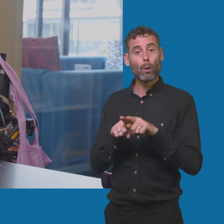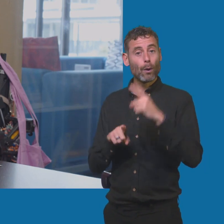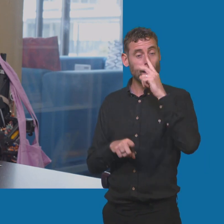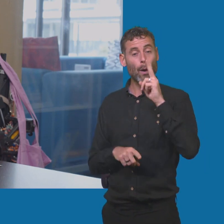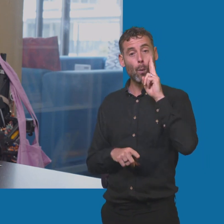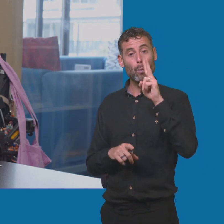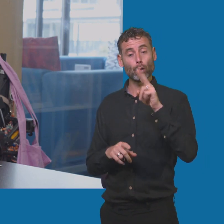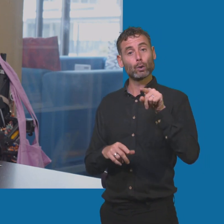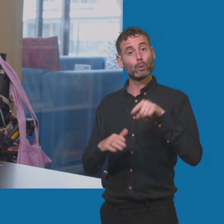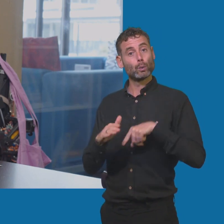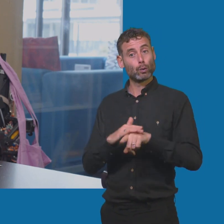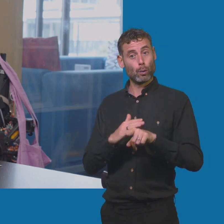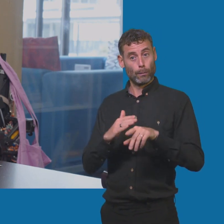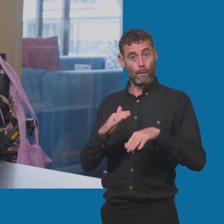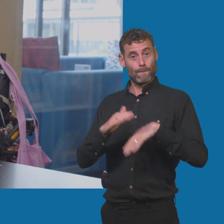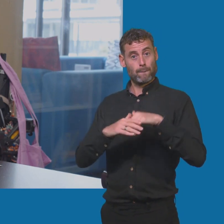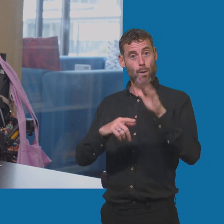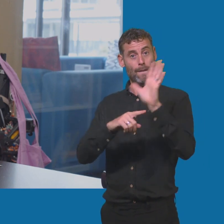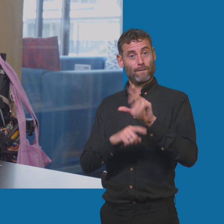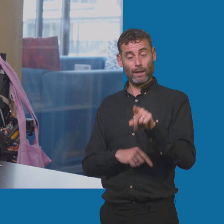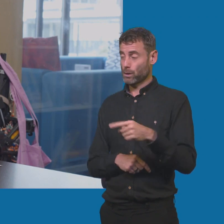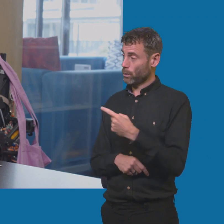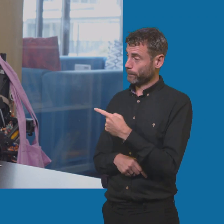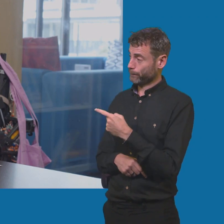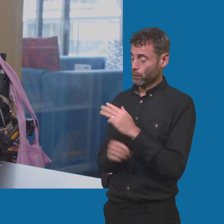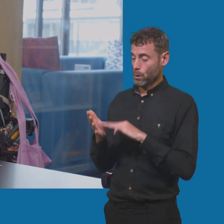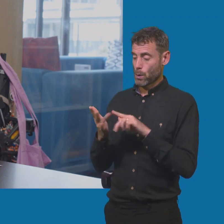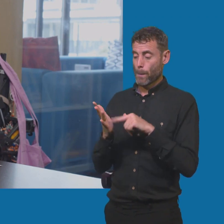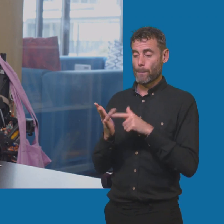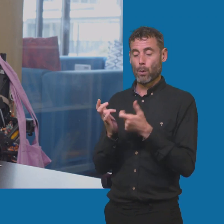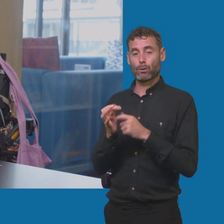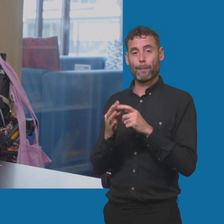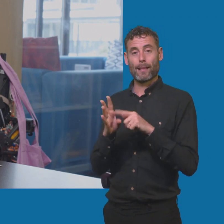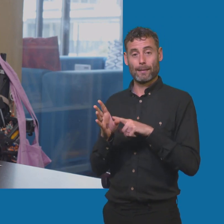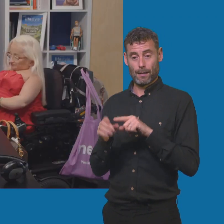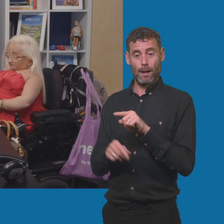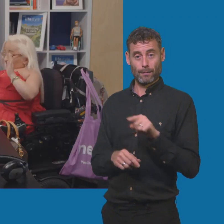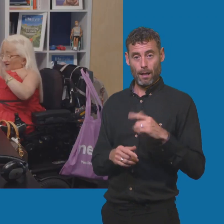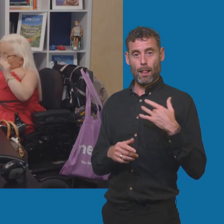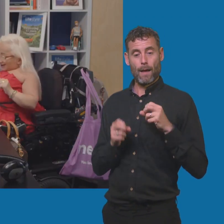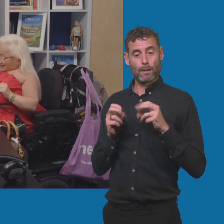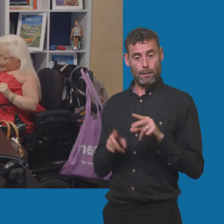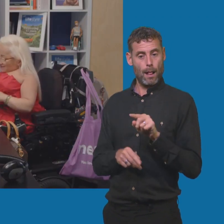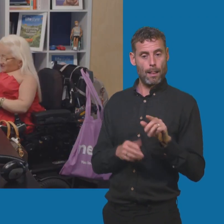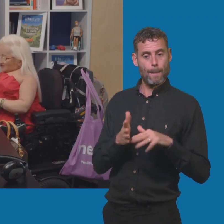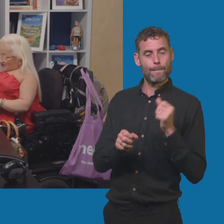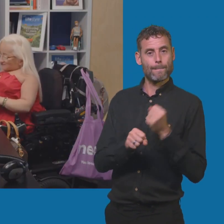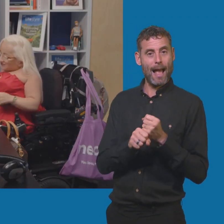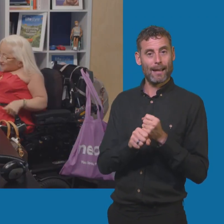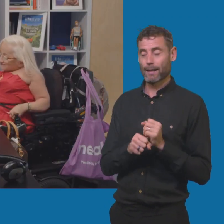find us on Motability underscore lifestyle underscore mag. Finally if you want more